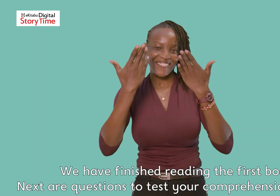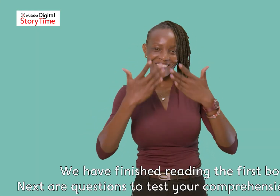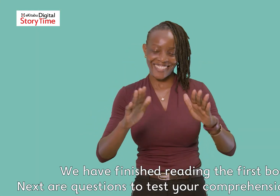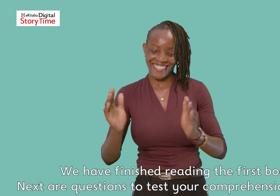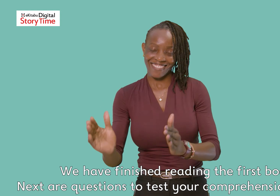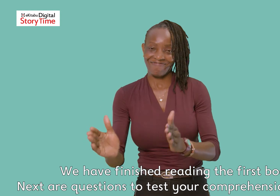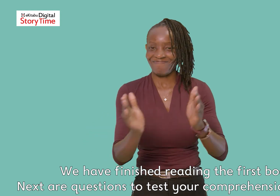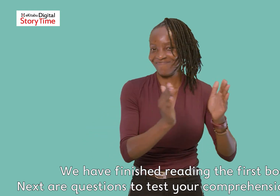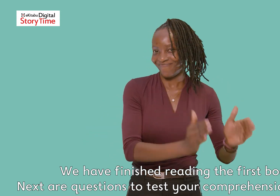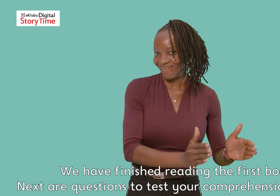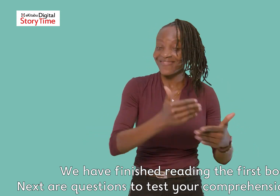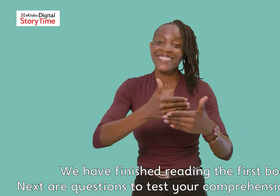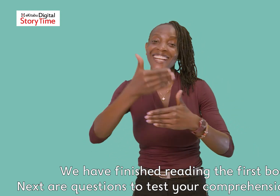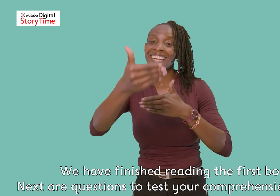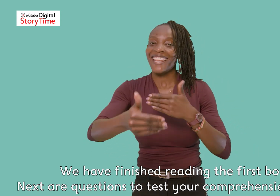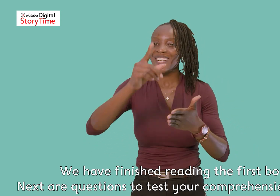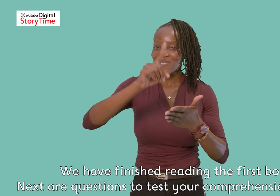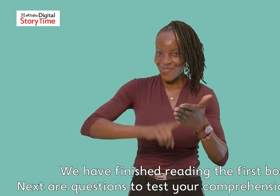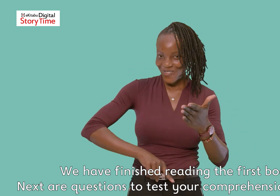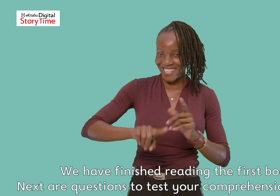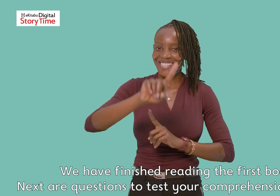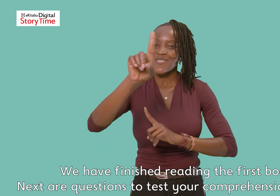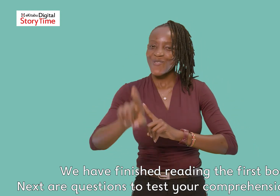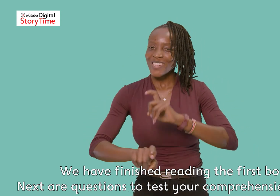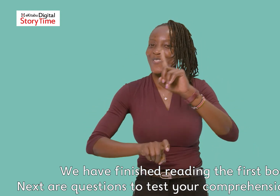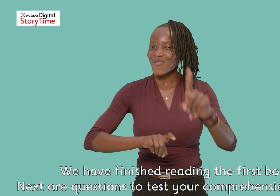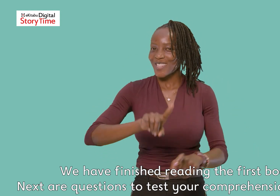Next are questions to test your comprehension Ready?